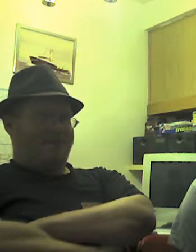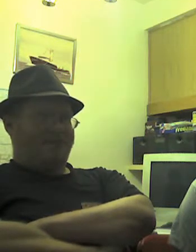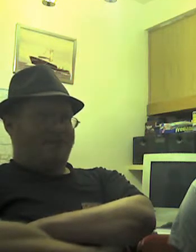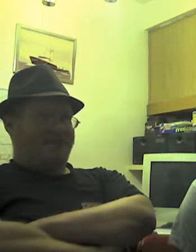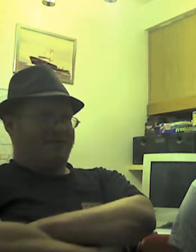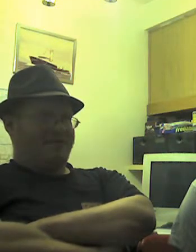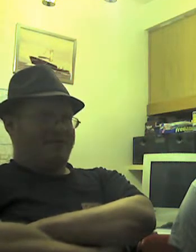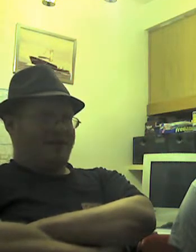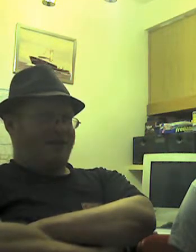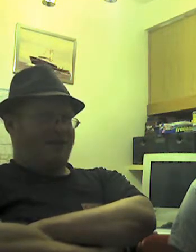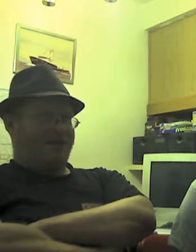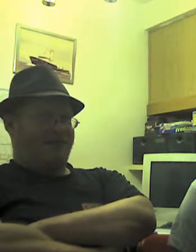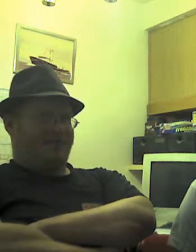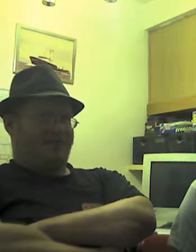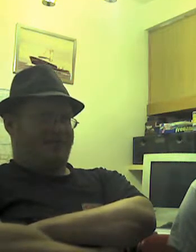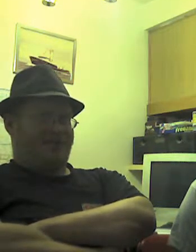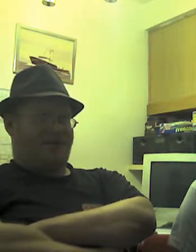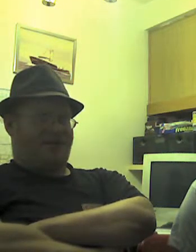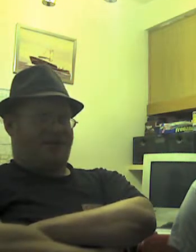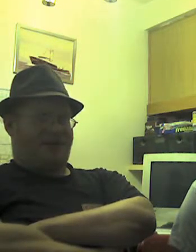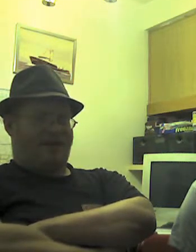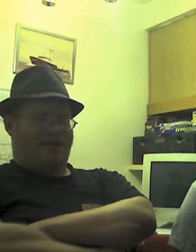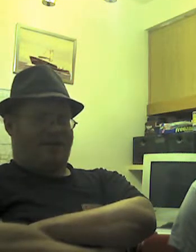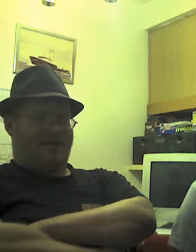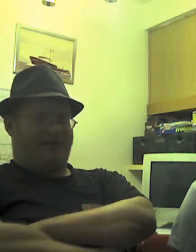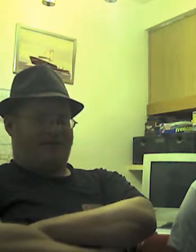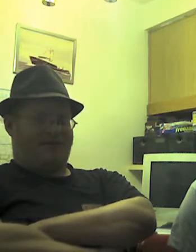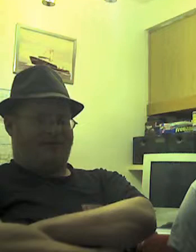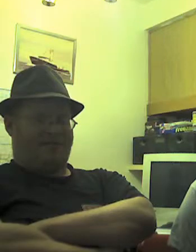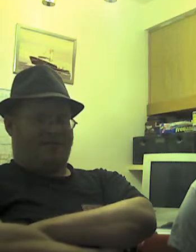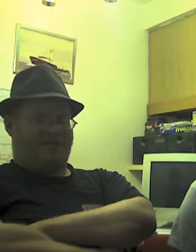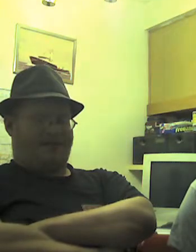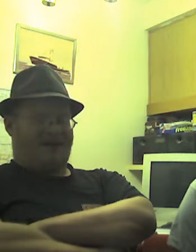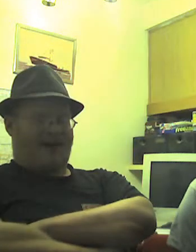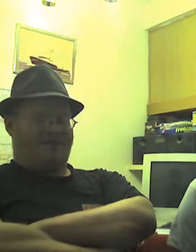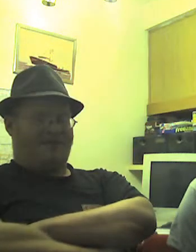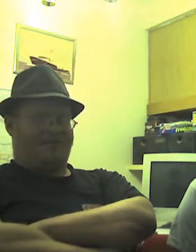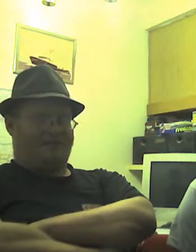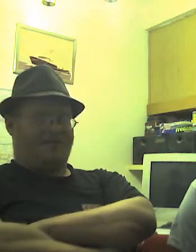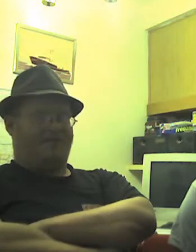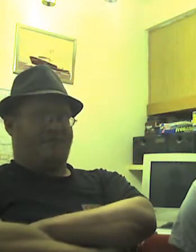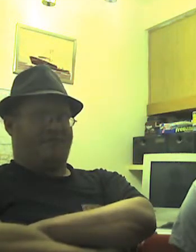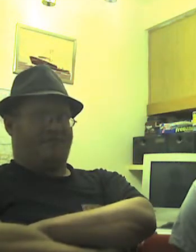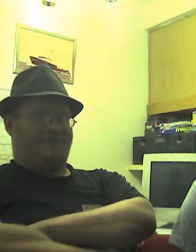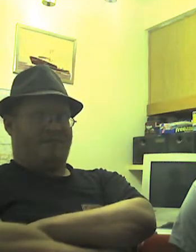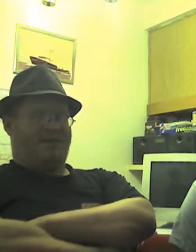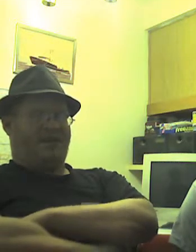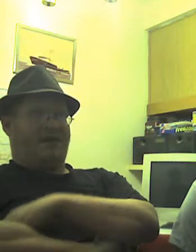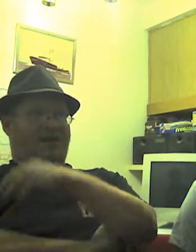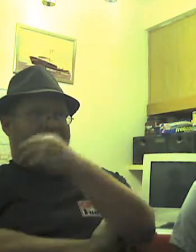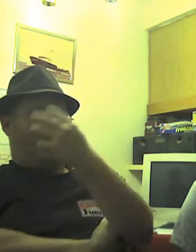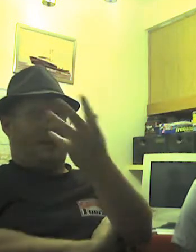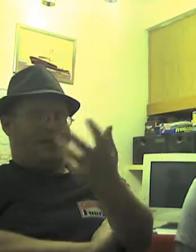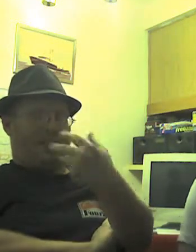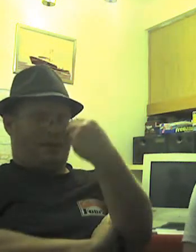person. So, when I say things, I try to say it in a quiet, easygoing, cons, cons, or, uh, the,